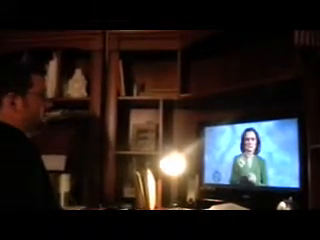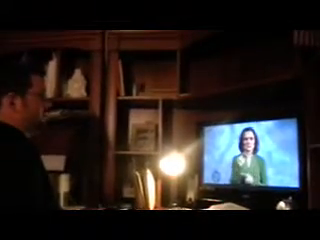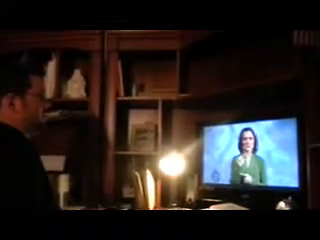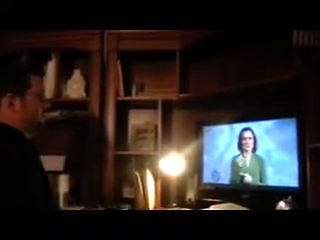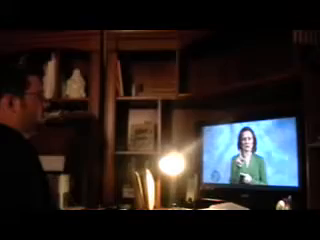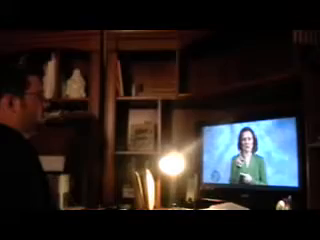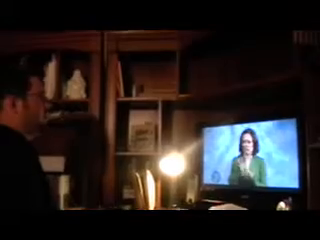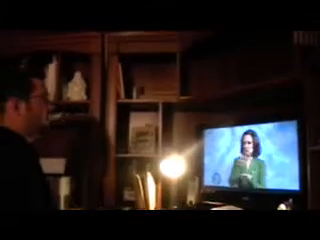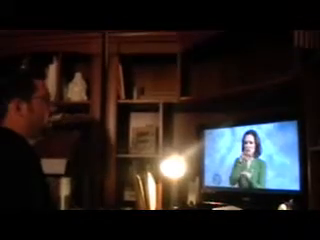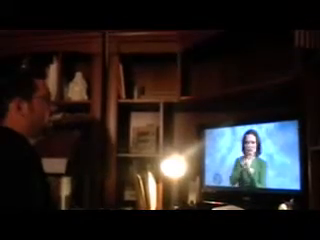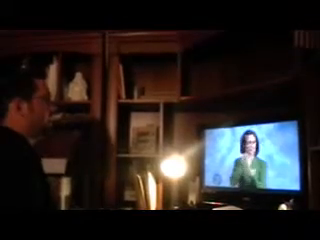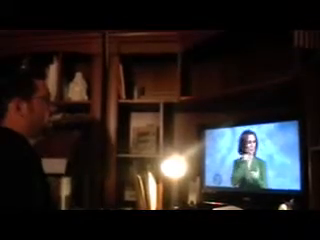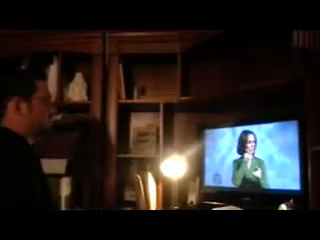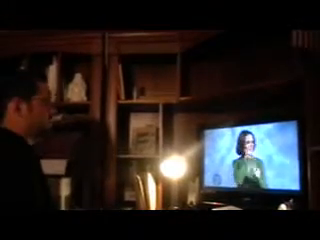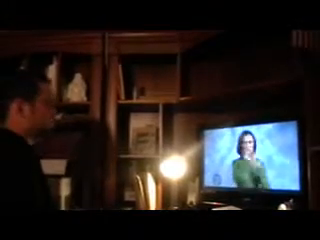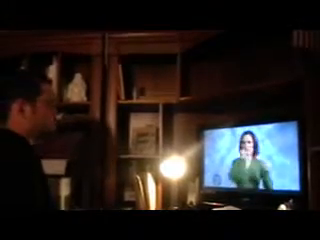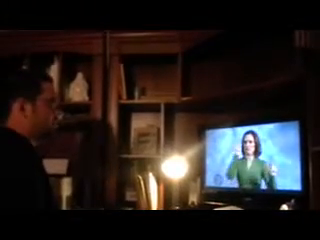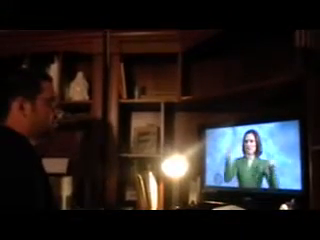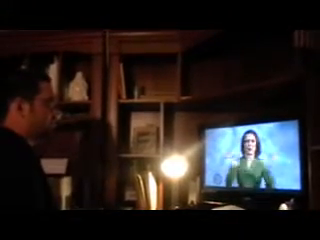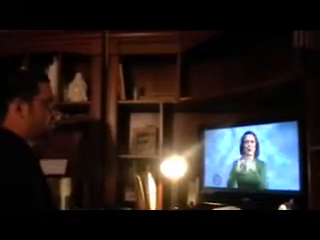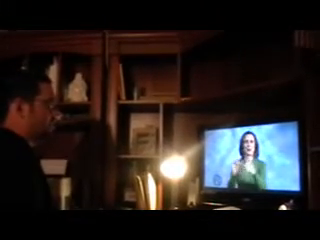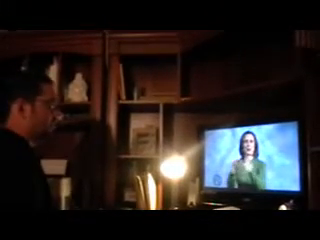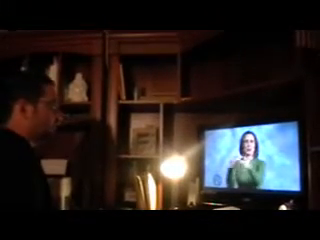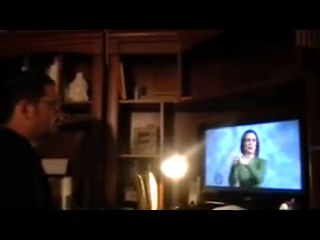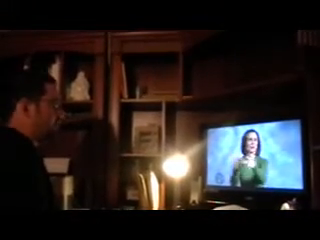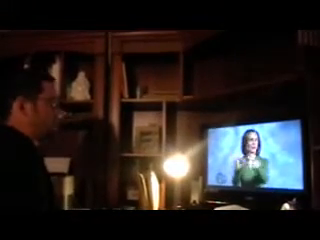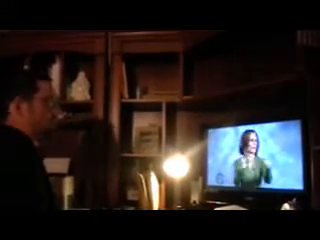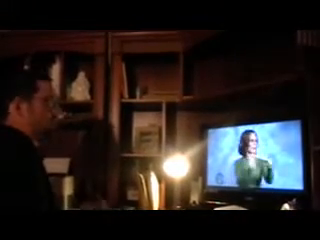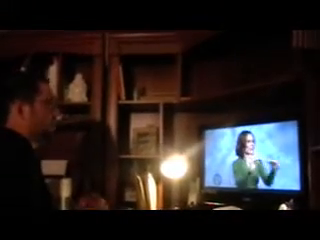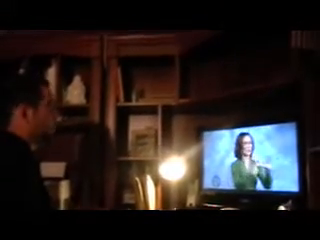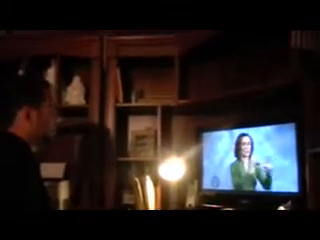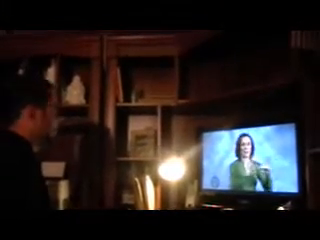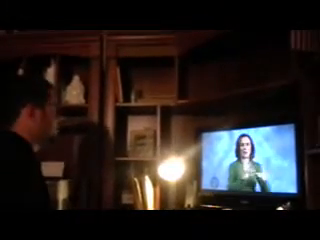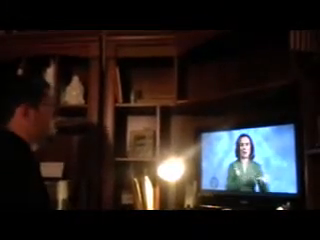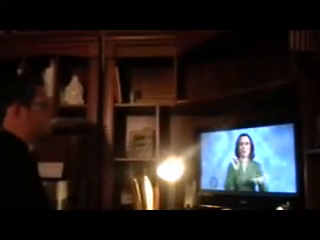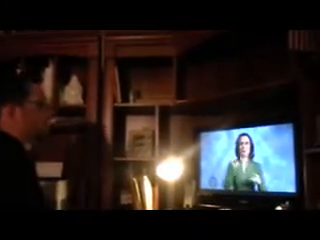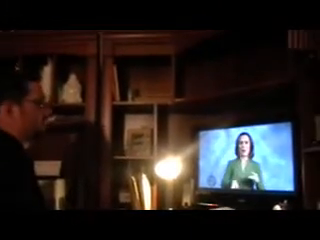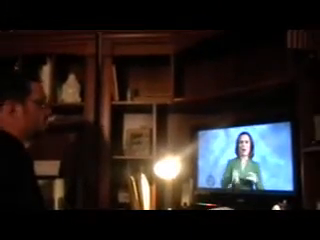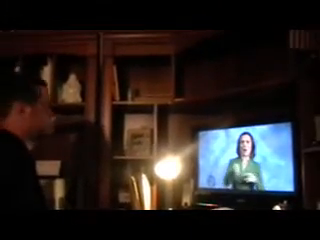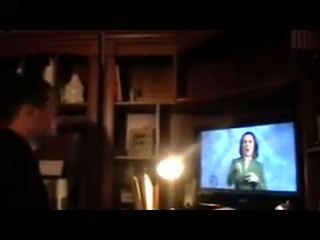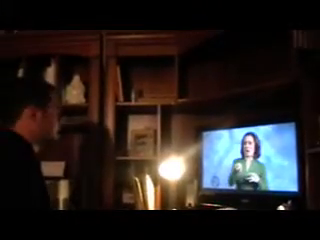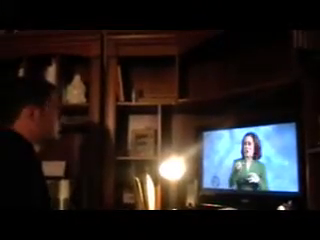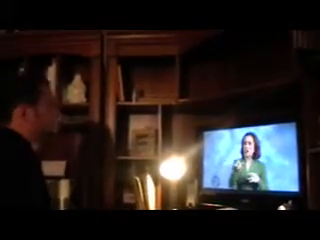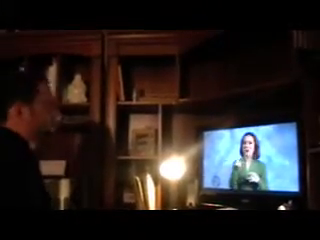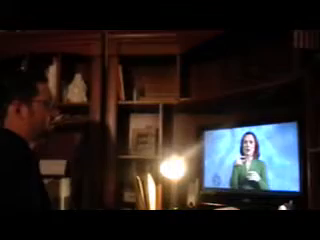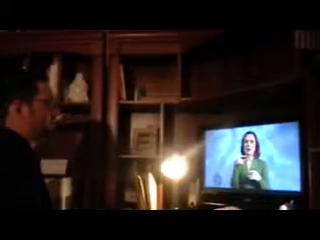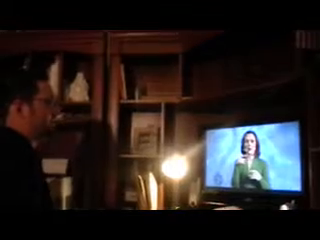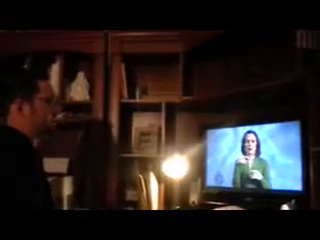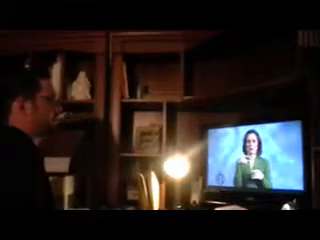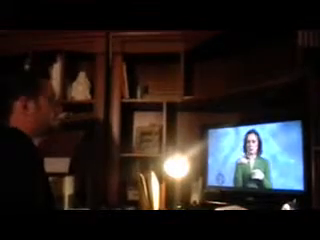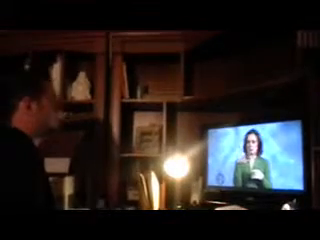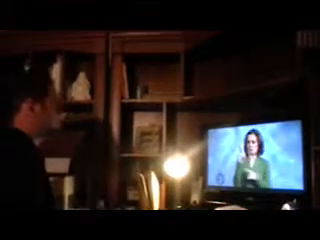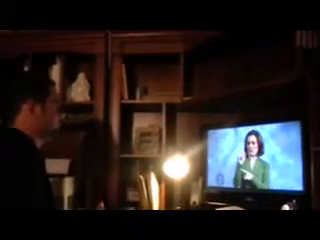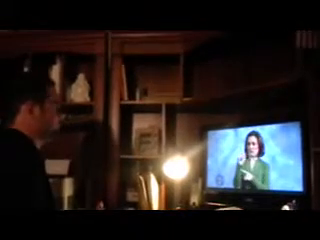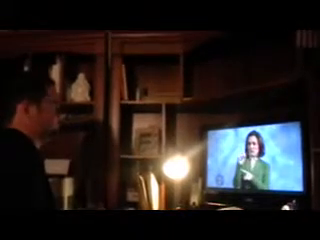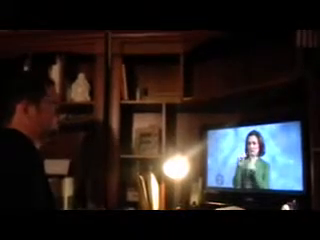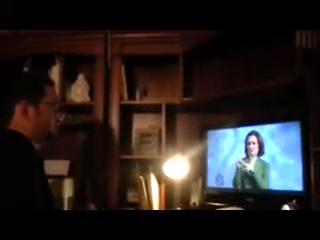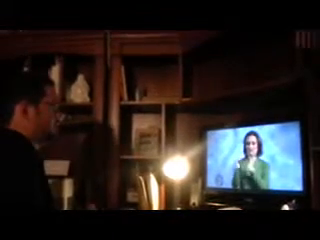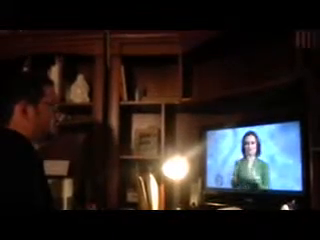Thus far, NAD has learned a lot of new comments, there's been a lot of comments and a lot of controversy about this, just over